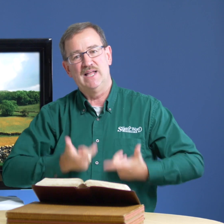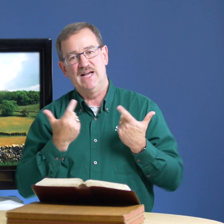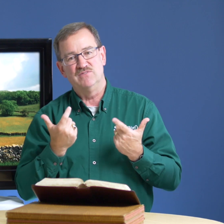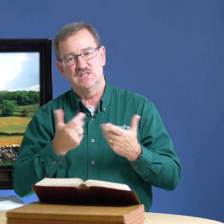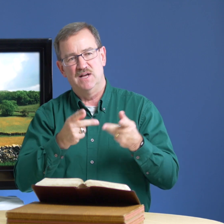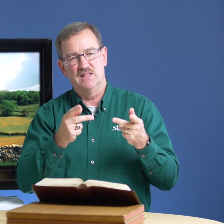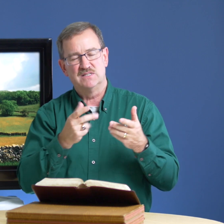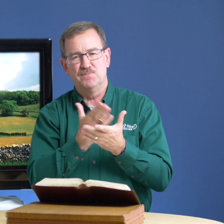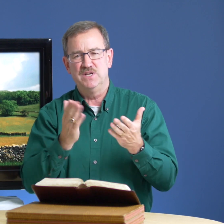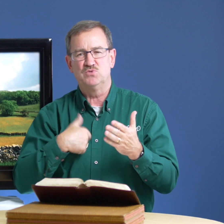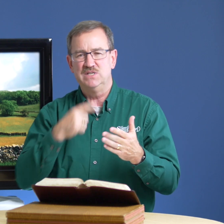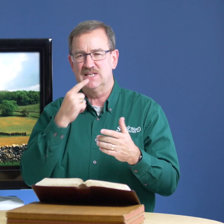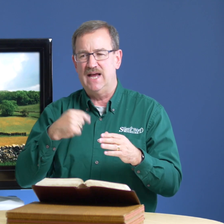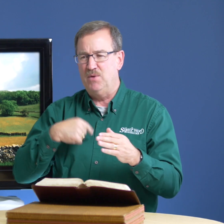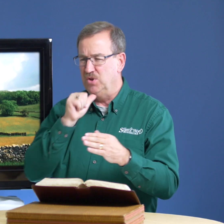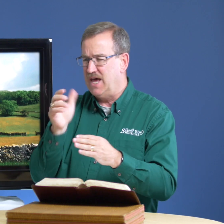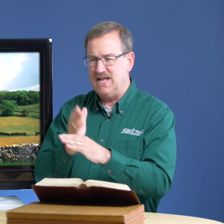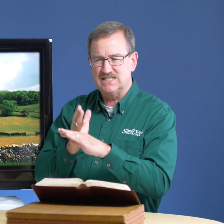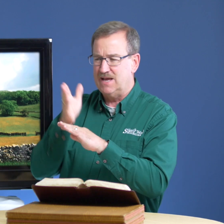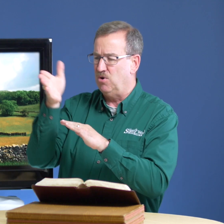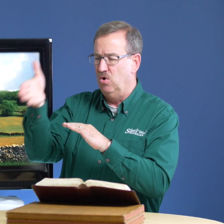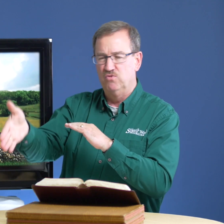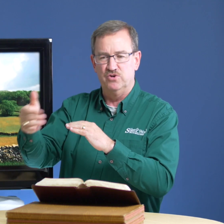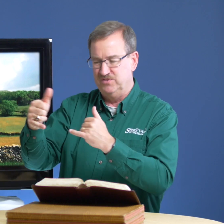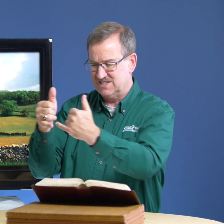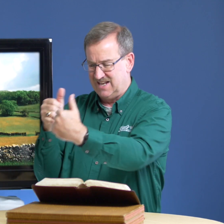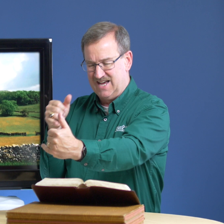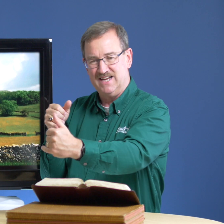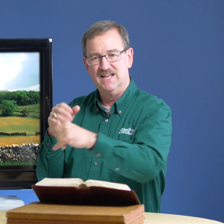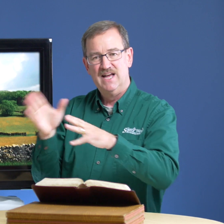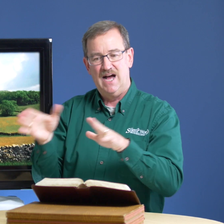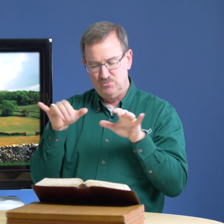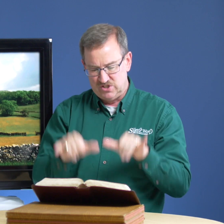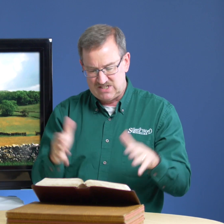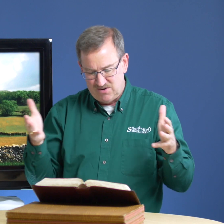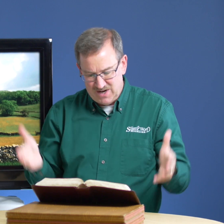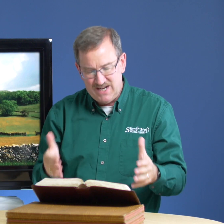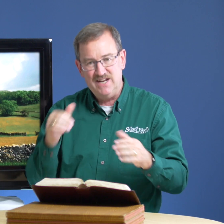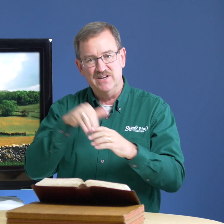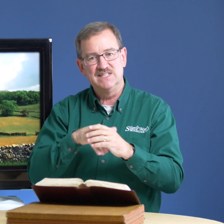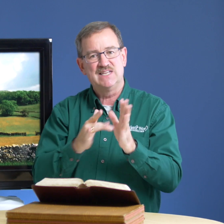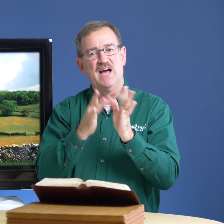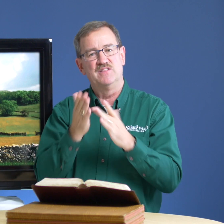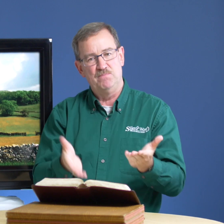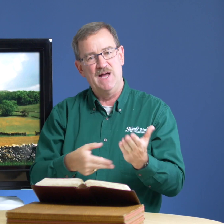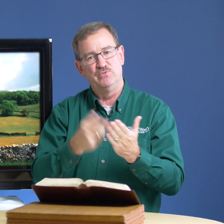lives uh some things we say i will not step over this line i'm going to stay right here inside the bible